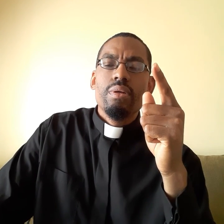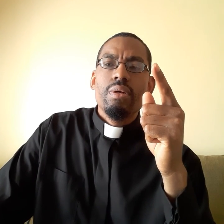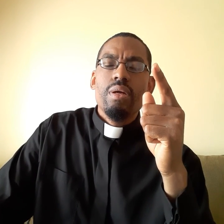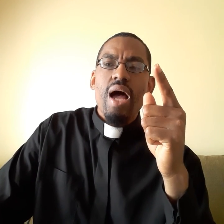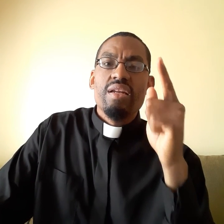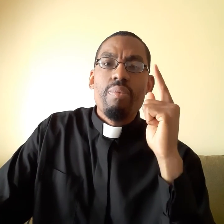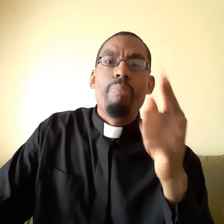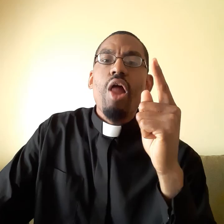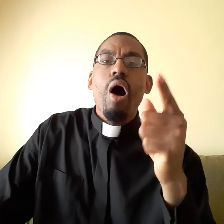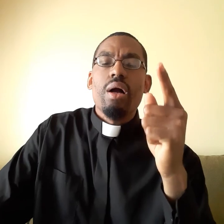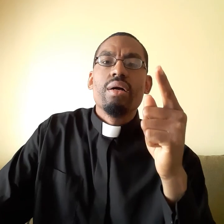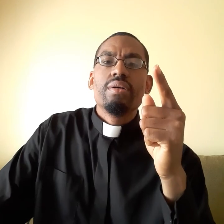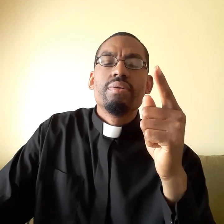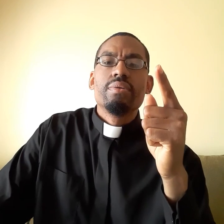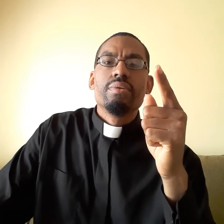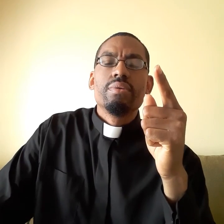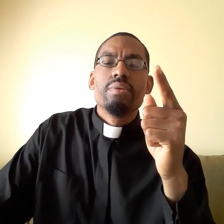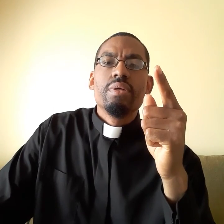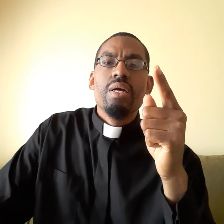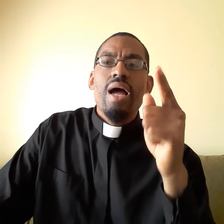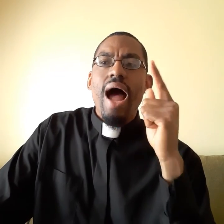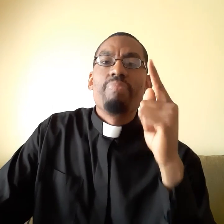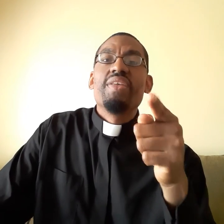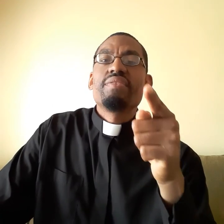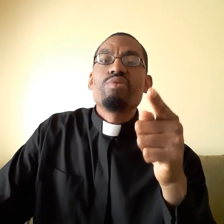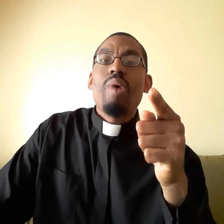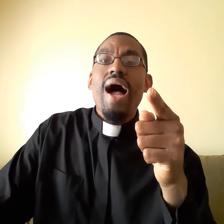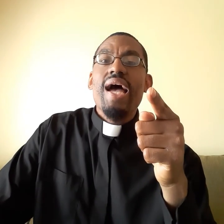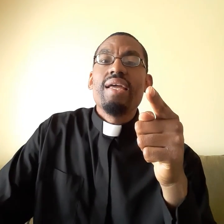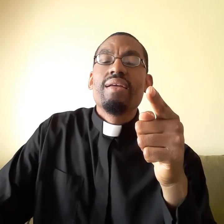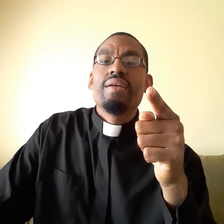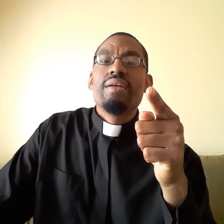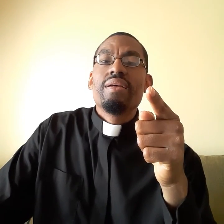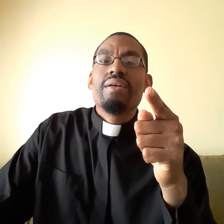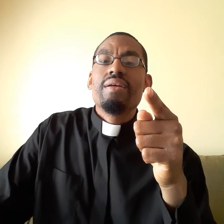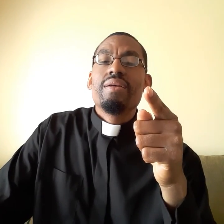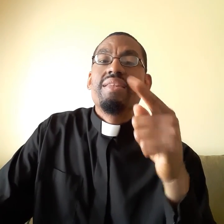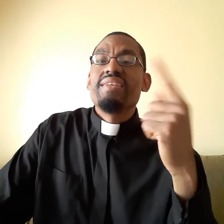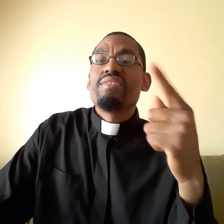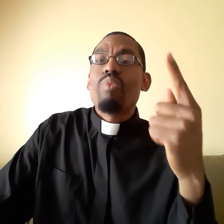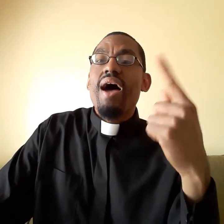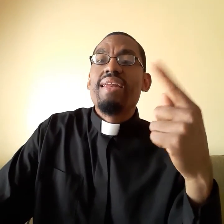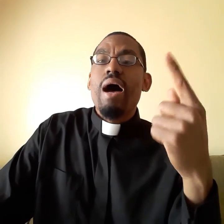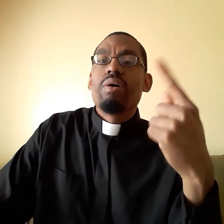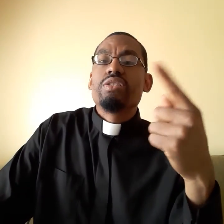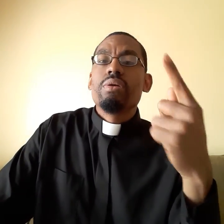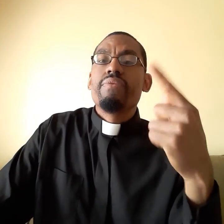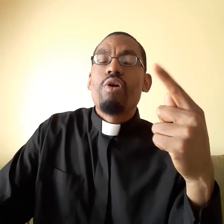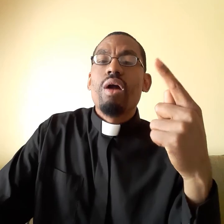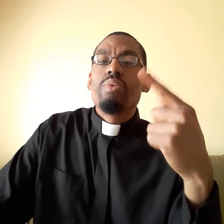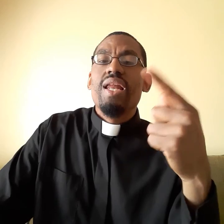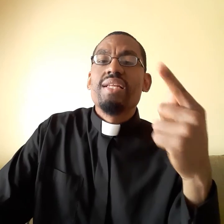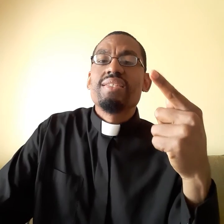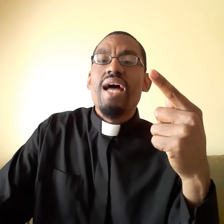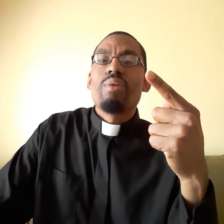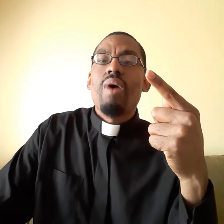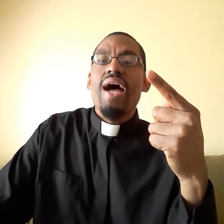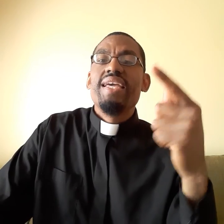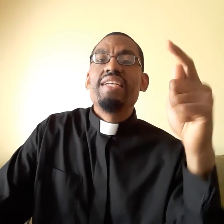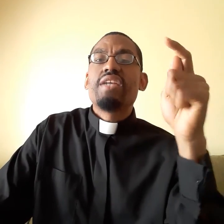and to block. And this is why this is why now as soon as God we'll understand why each